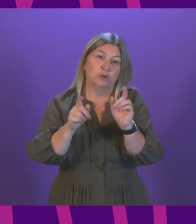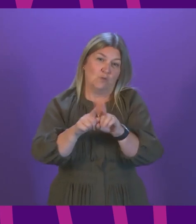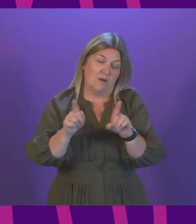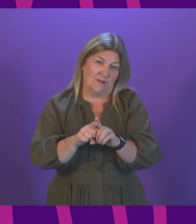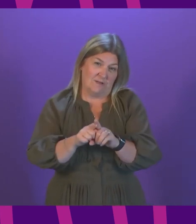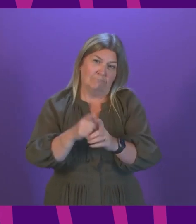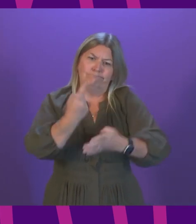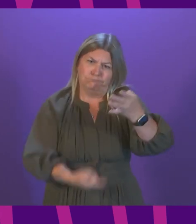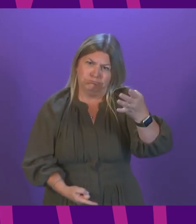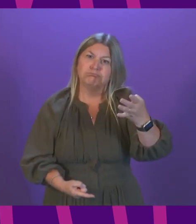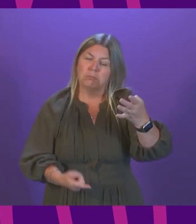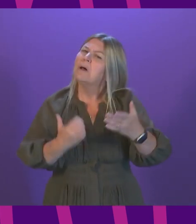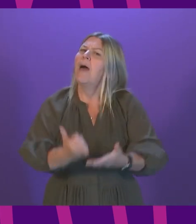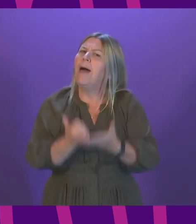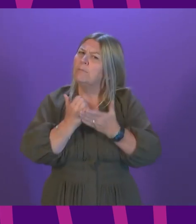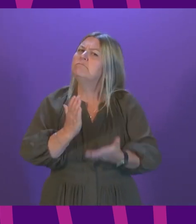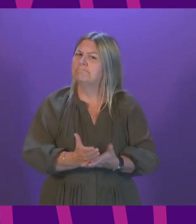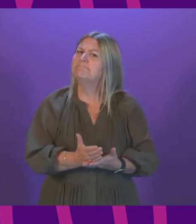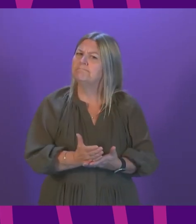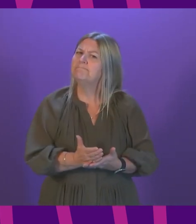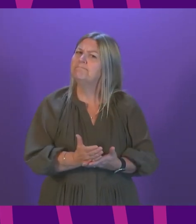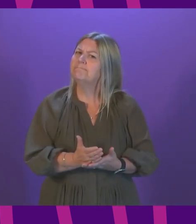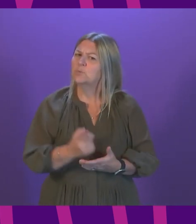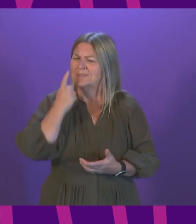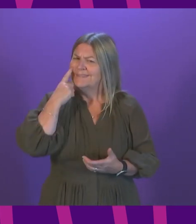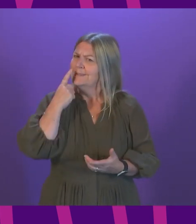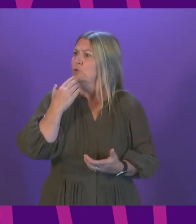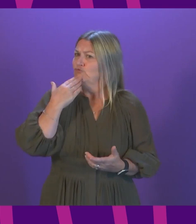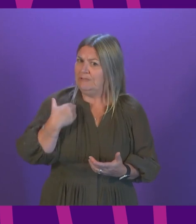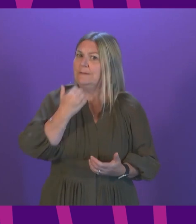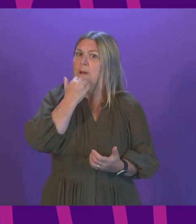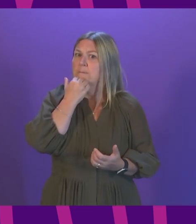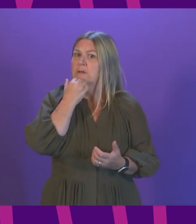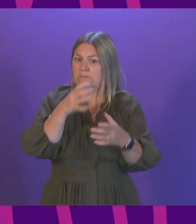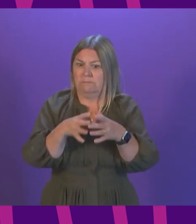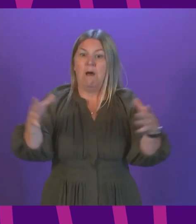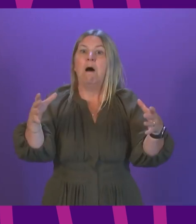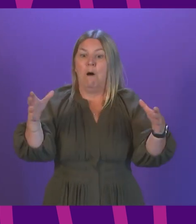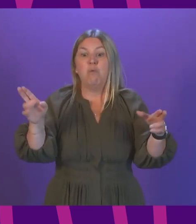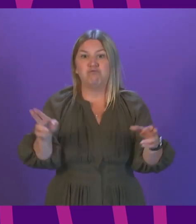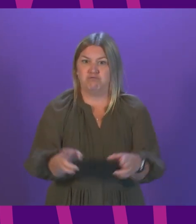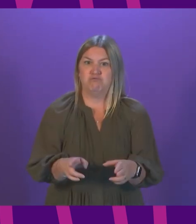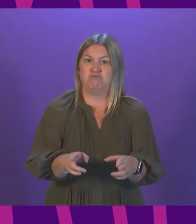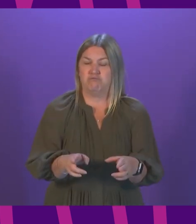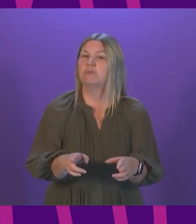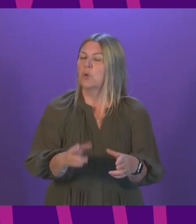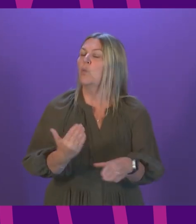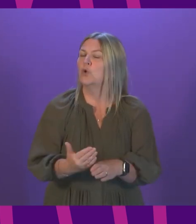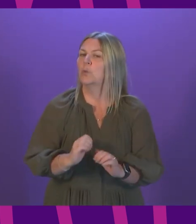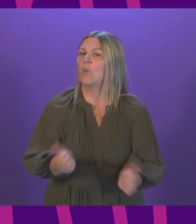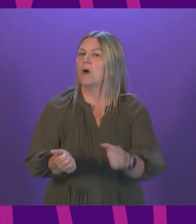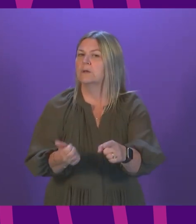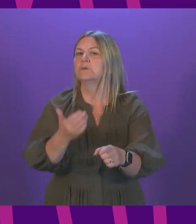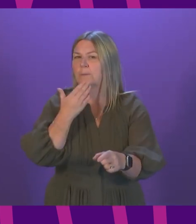this does make a difference and as we can see from the most recent data, it is working. So please stick with it. Let's get cases down